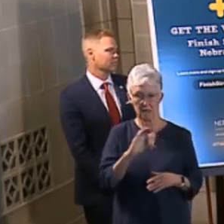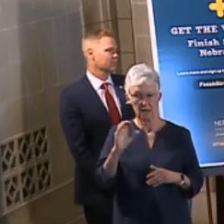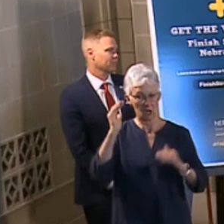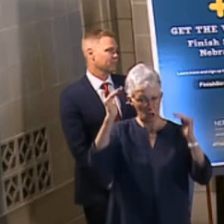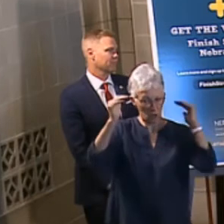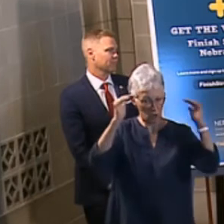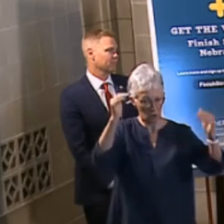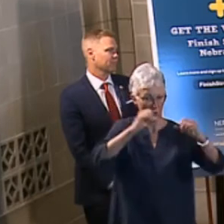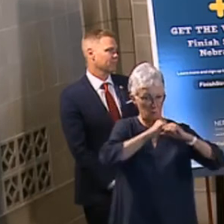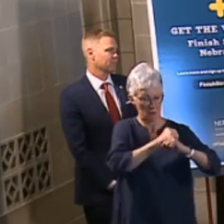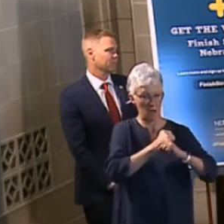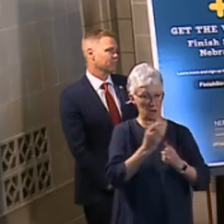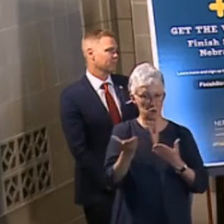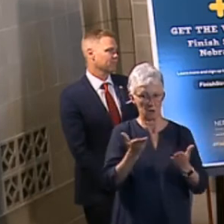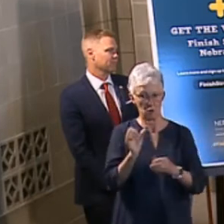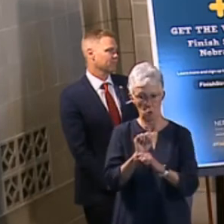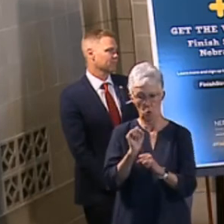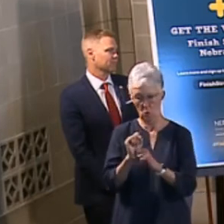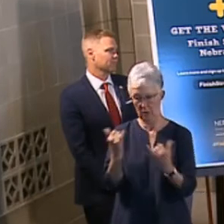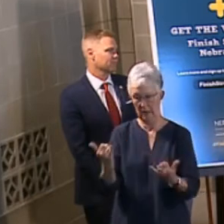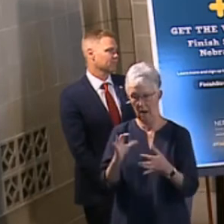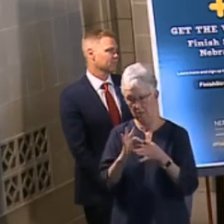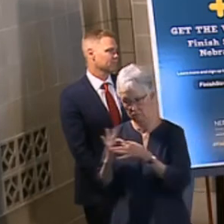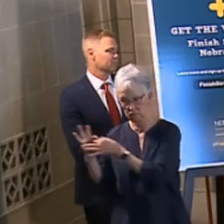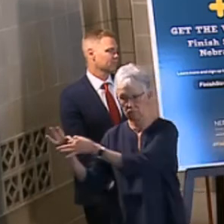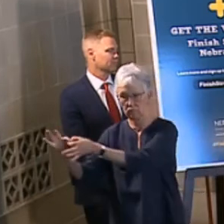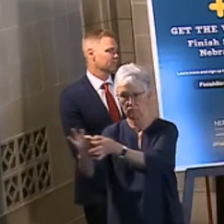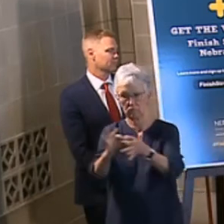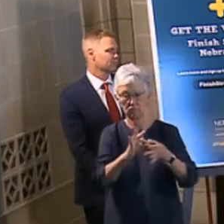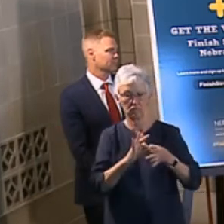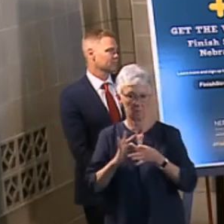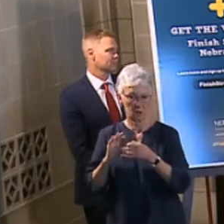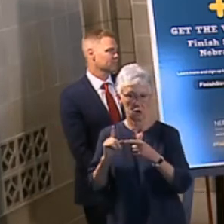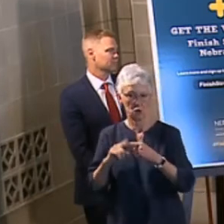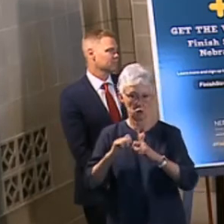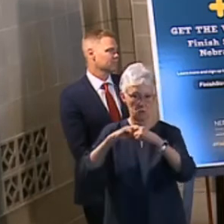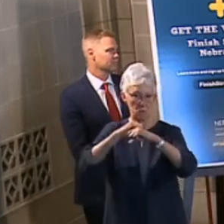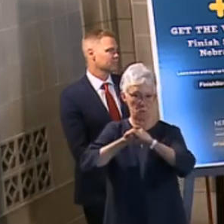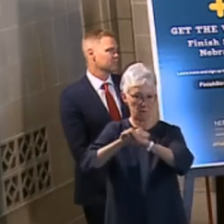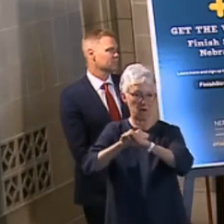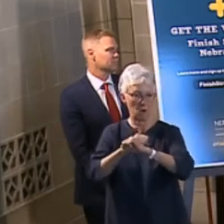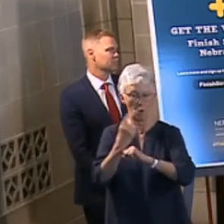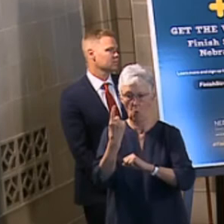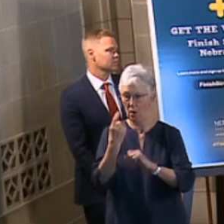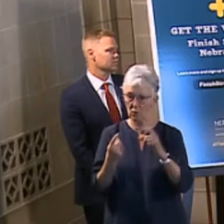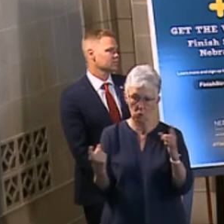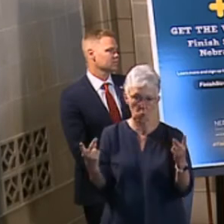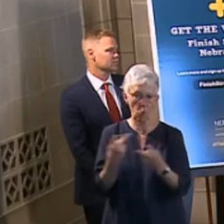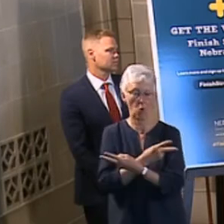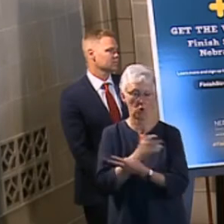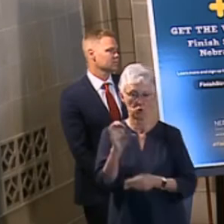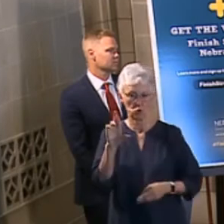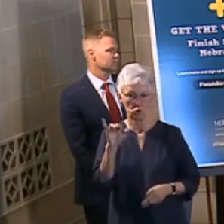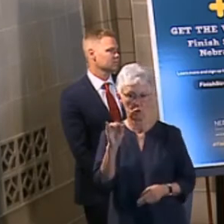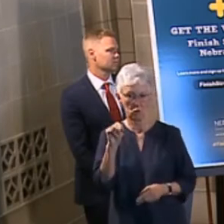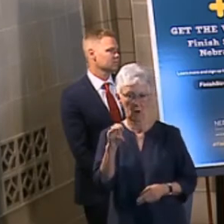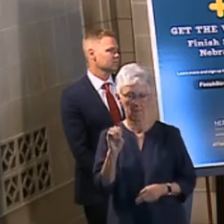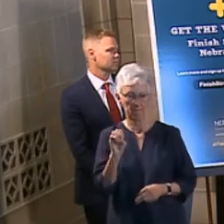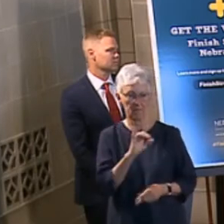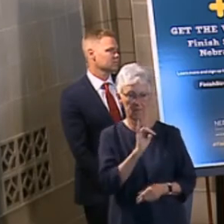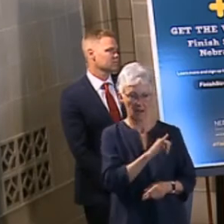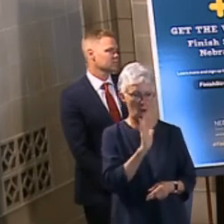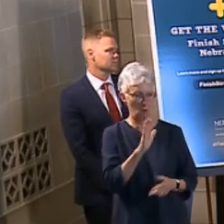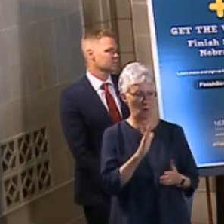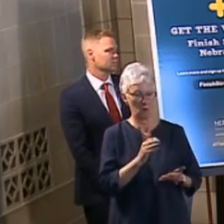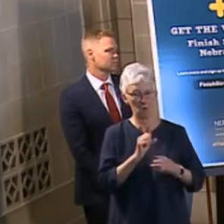together more uniformly to assist in combatting one of the most intolerable and damaging crimes. LB 297 will protect the wealth,